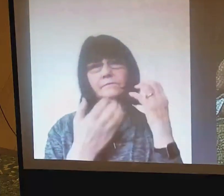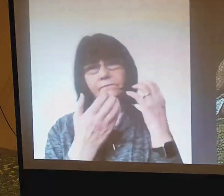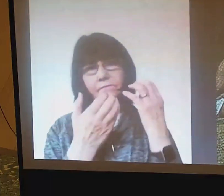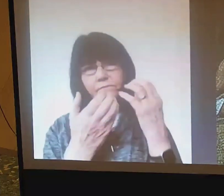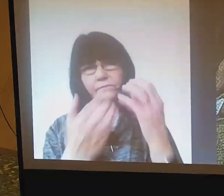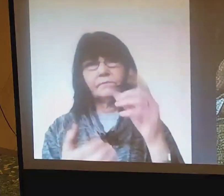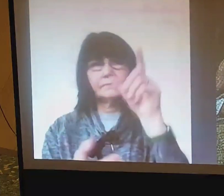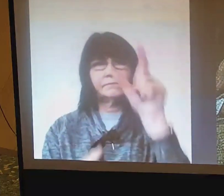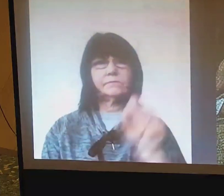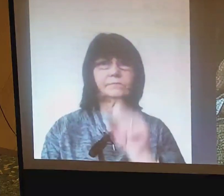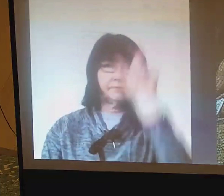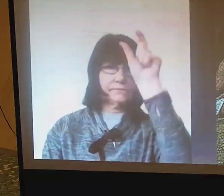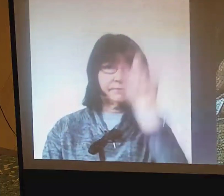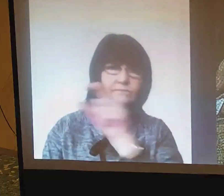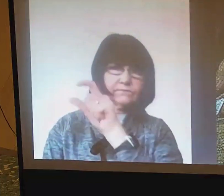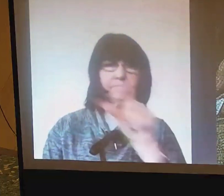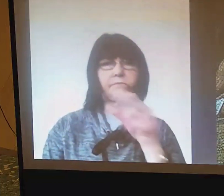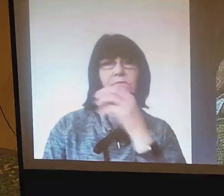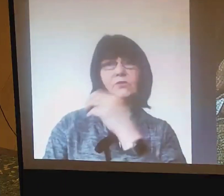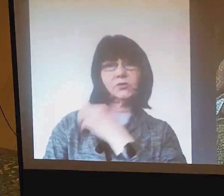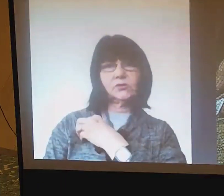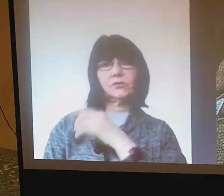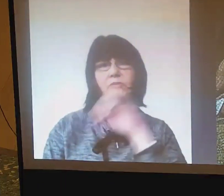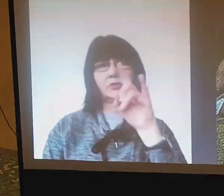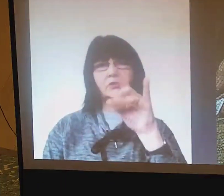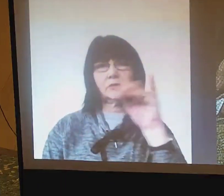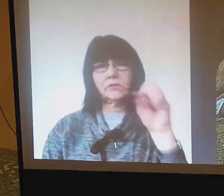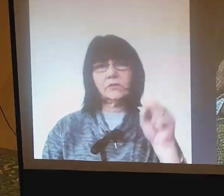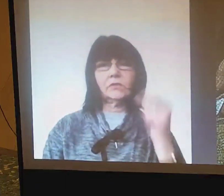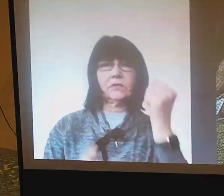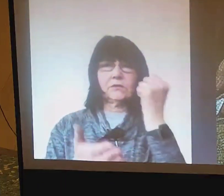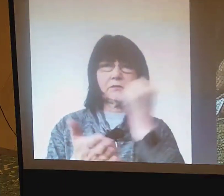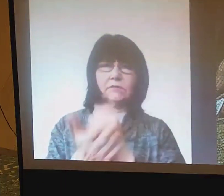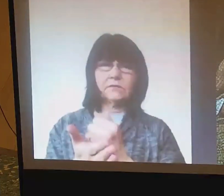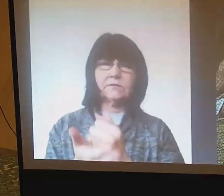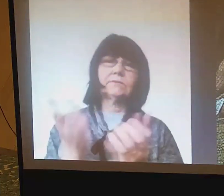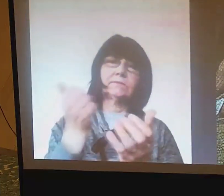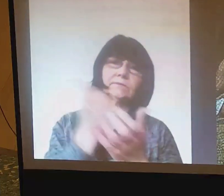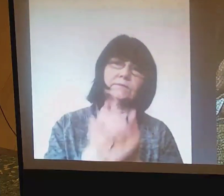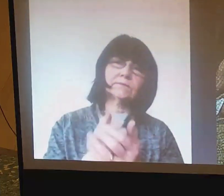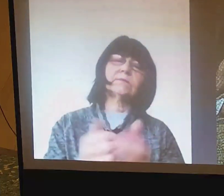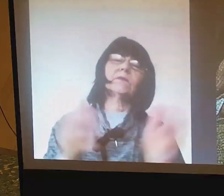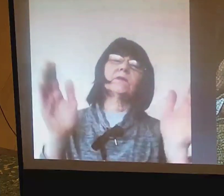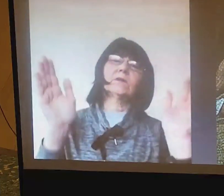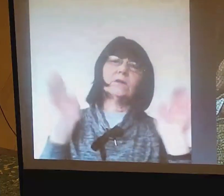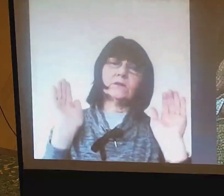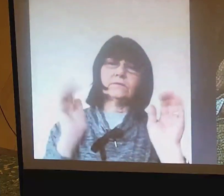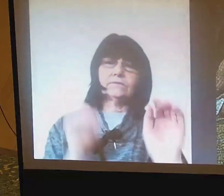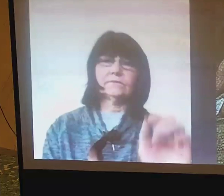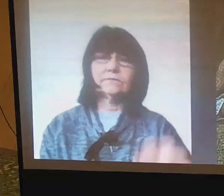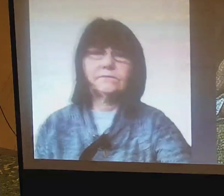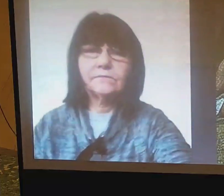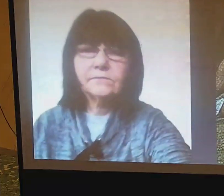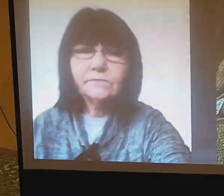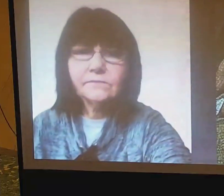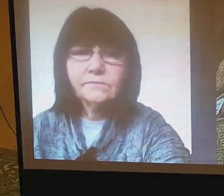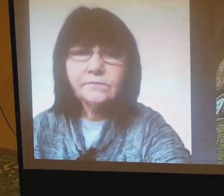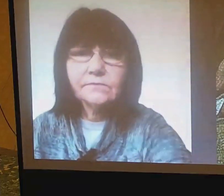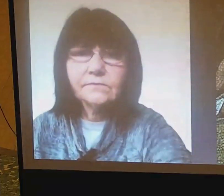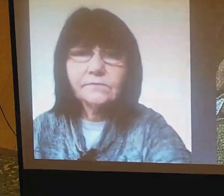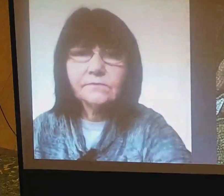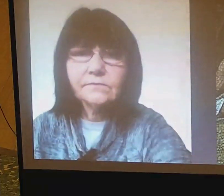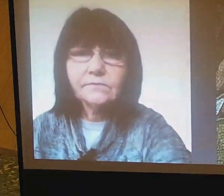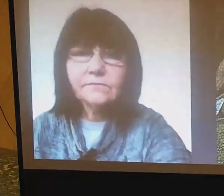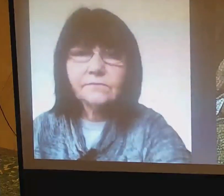to carry the cross towards his crucifixion.